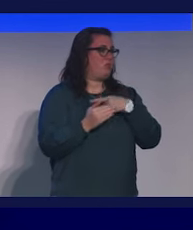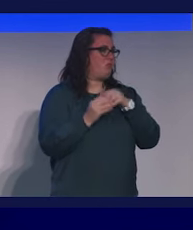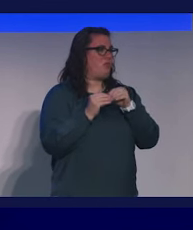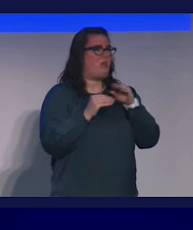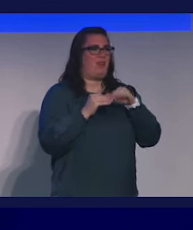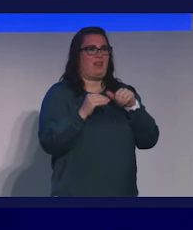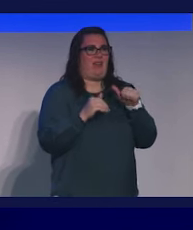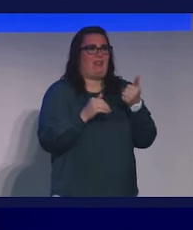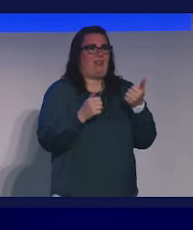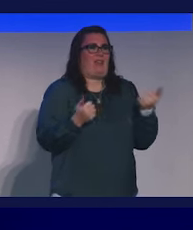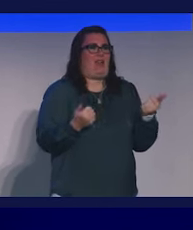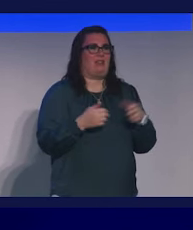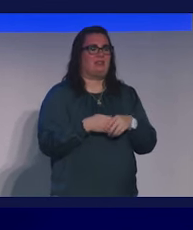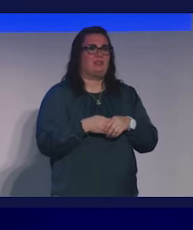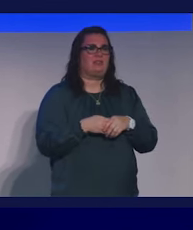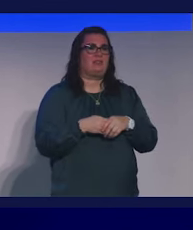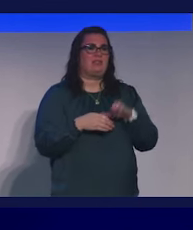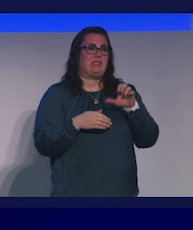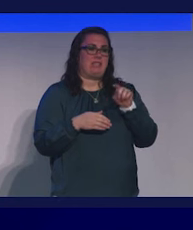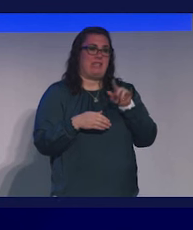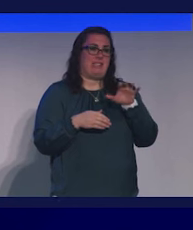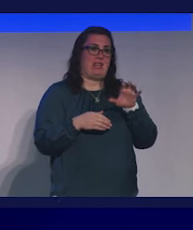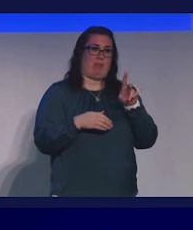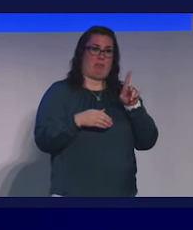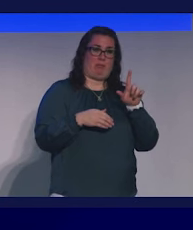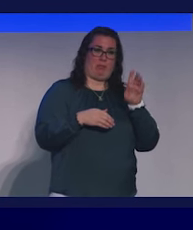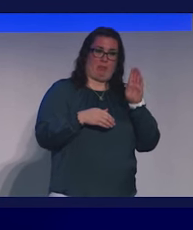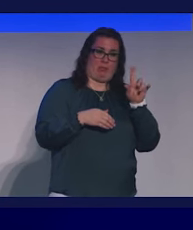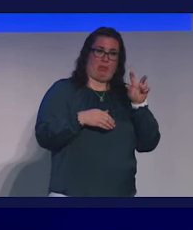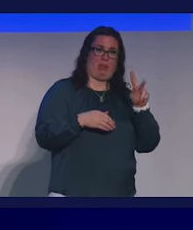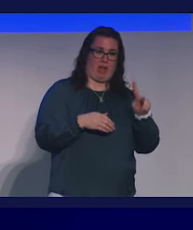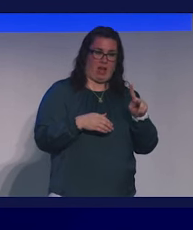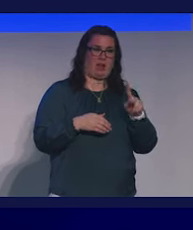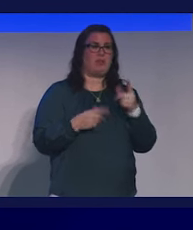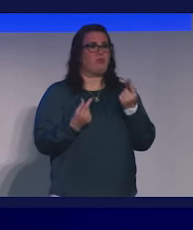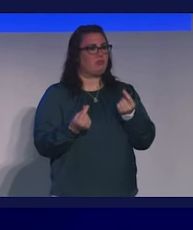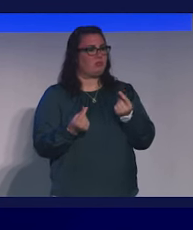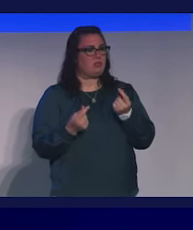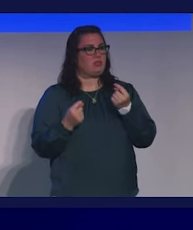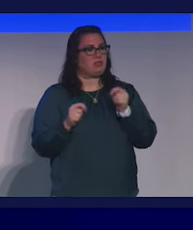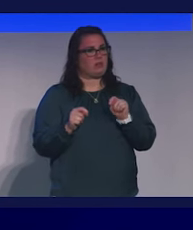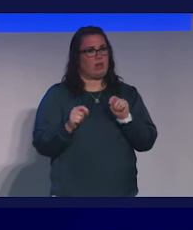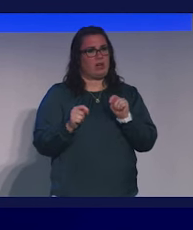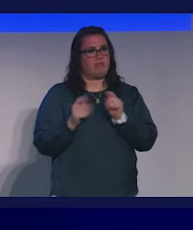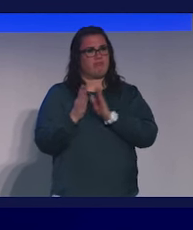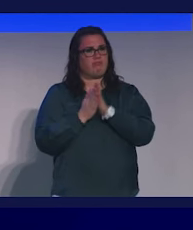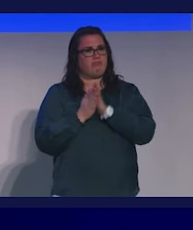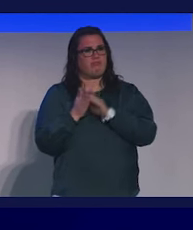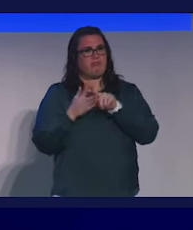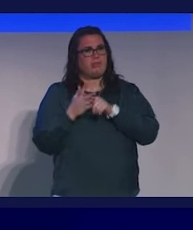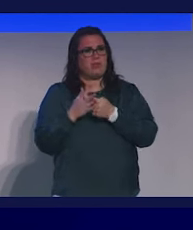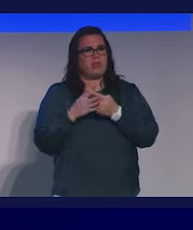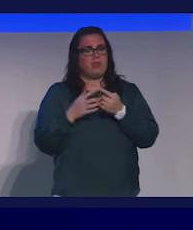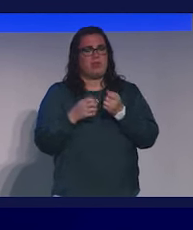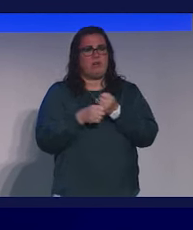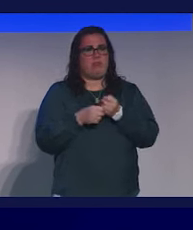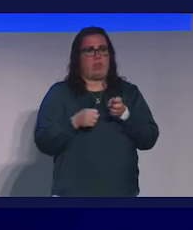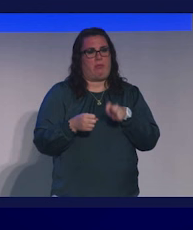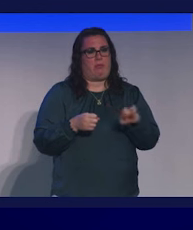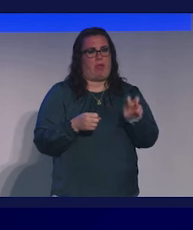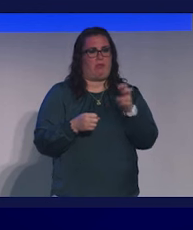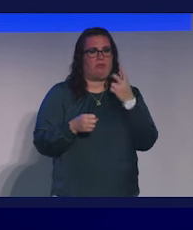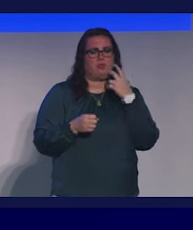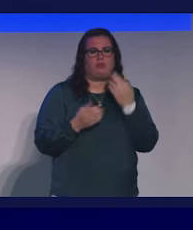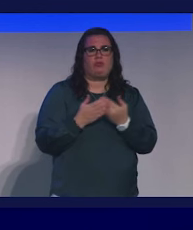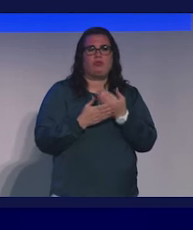And so what we have done at CityBlock, and I'll tell you a little bit about that work, is try to innovate to create a path to transformation of our healthcare